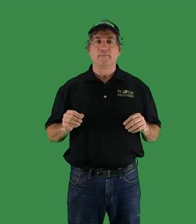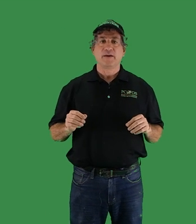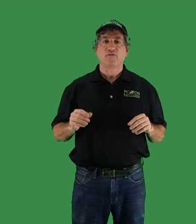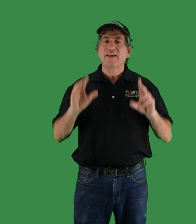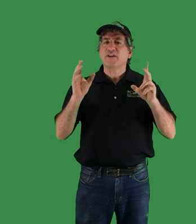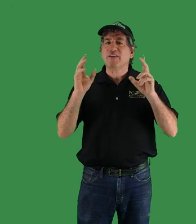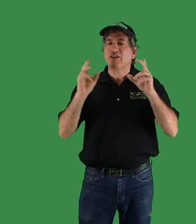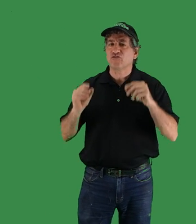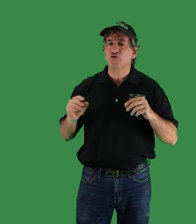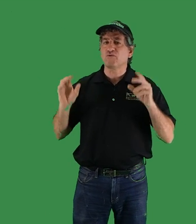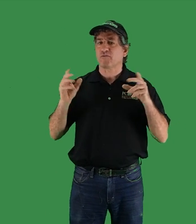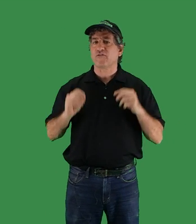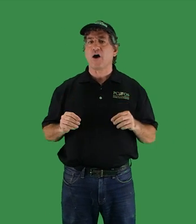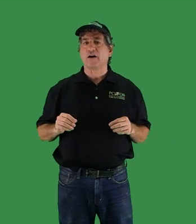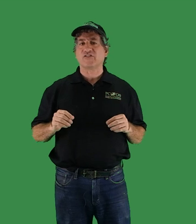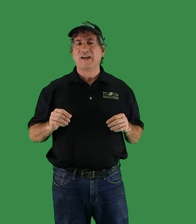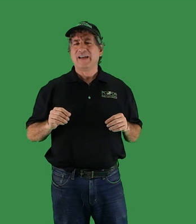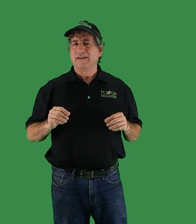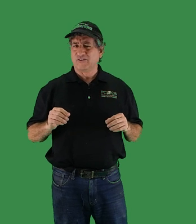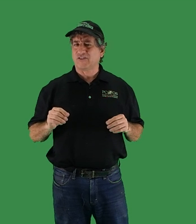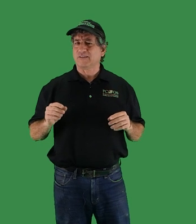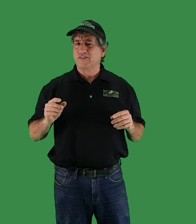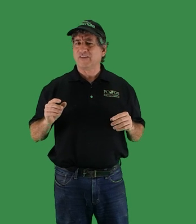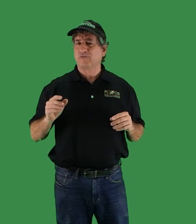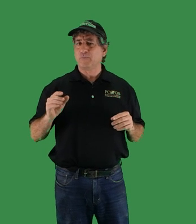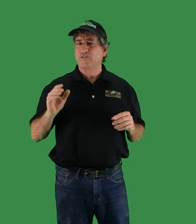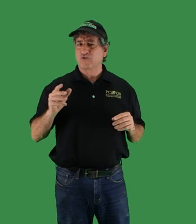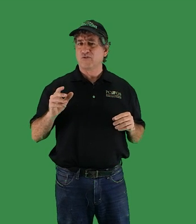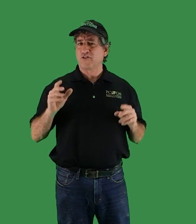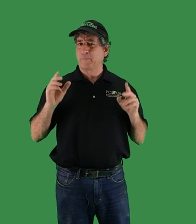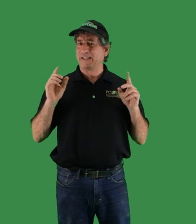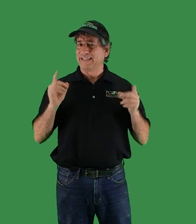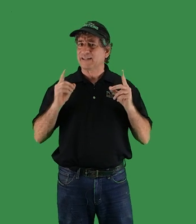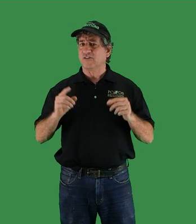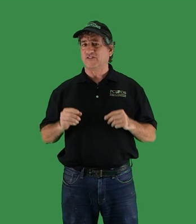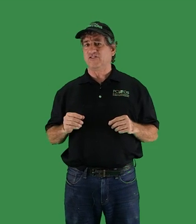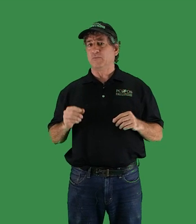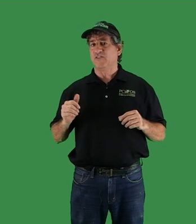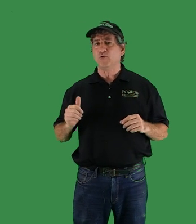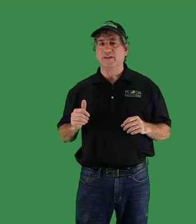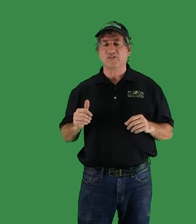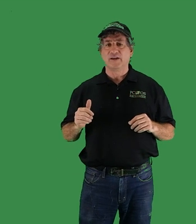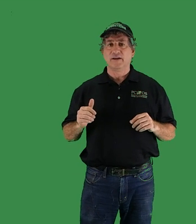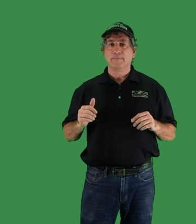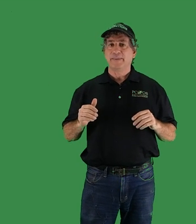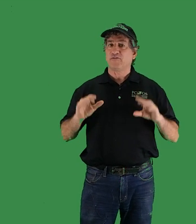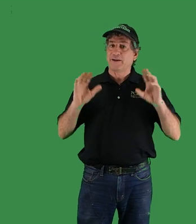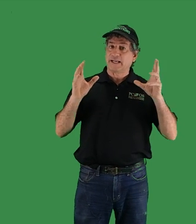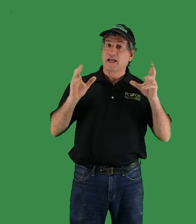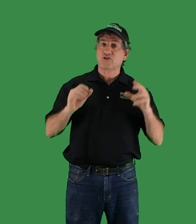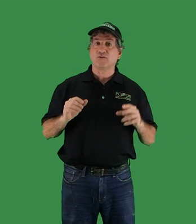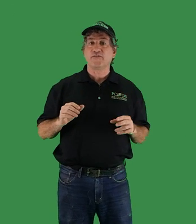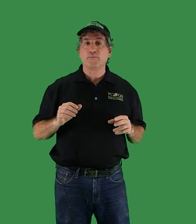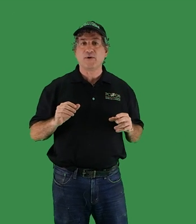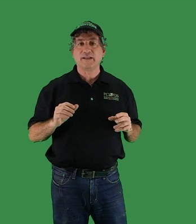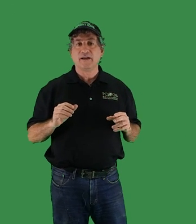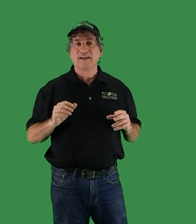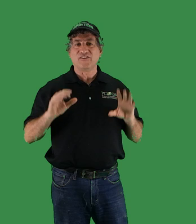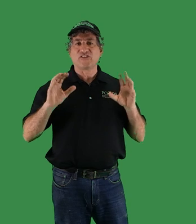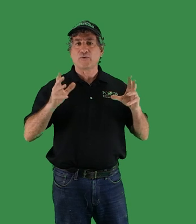for even if it isn't true for frogs, it certainly seems to be true for the political system of humans. Now from an ecological viewpoint, considering